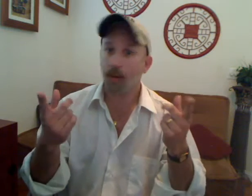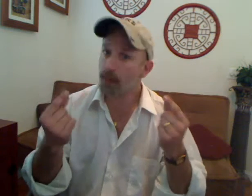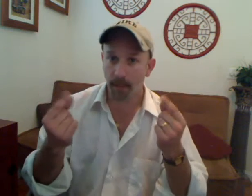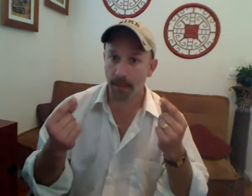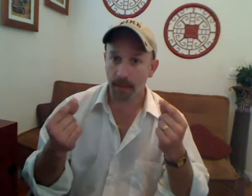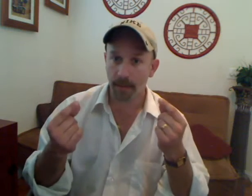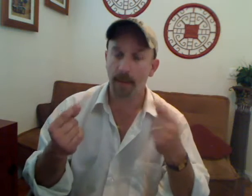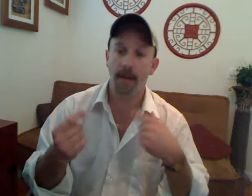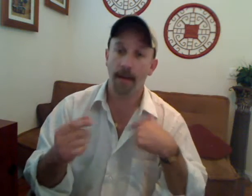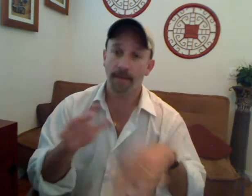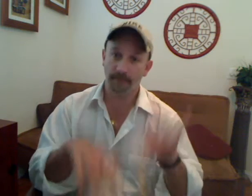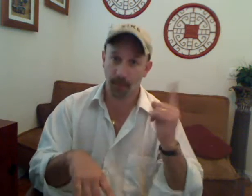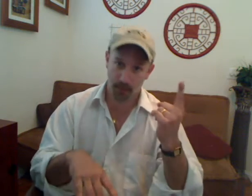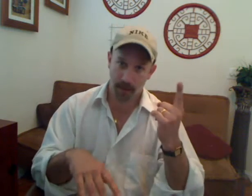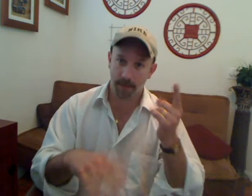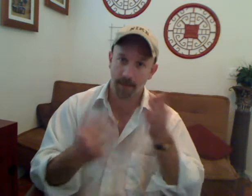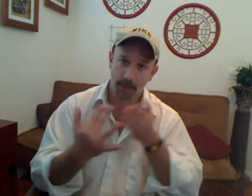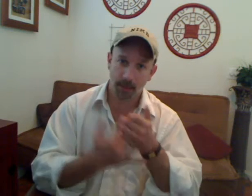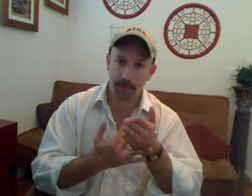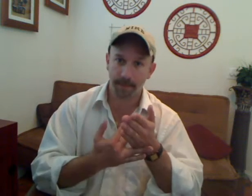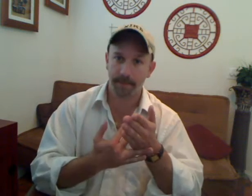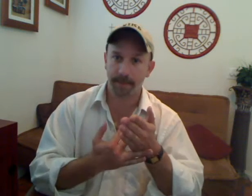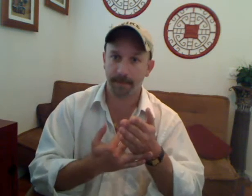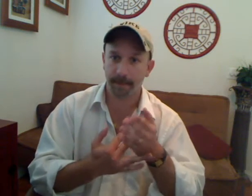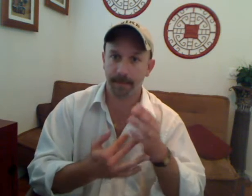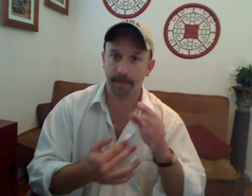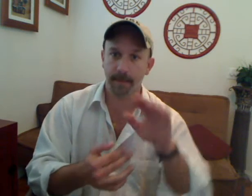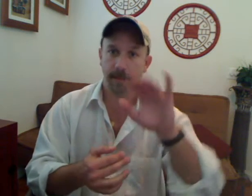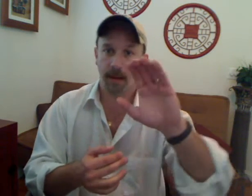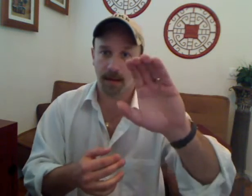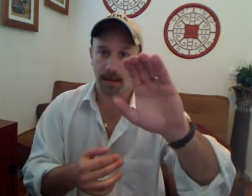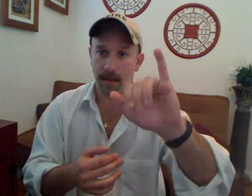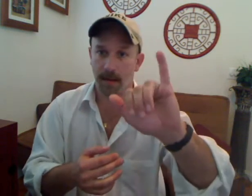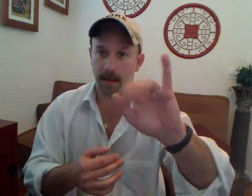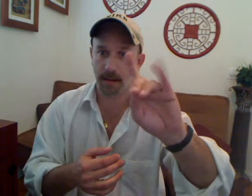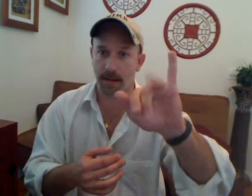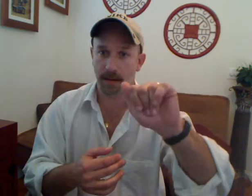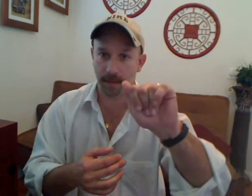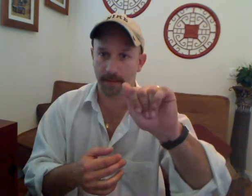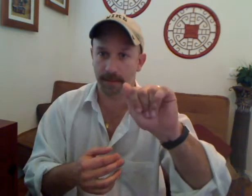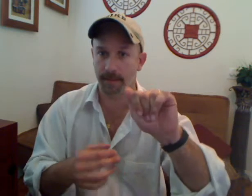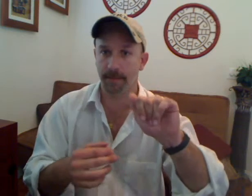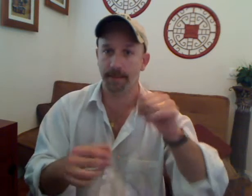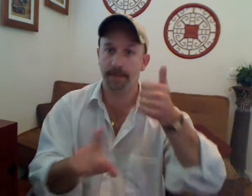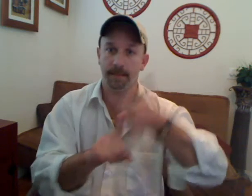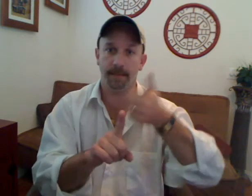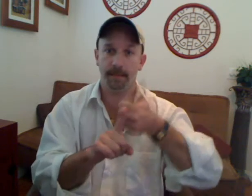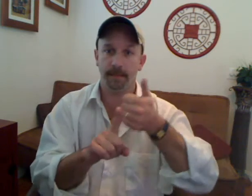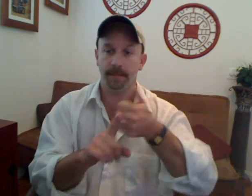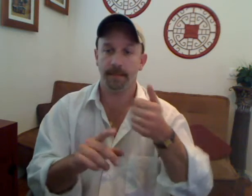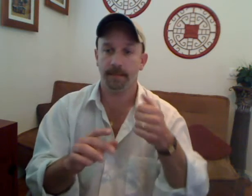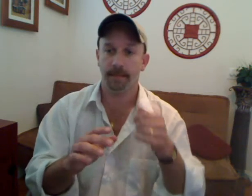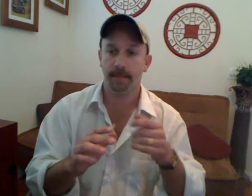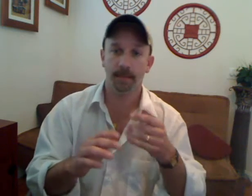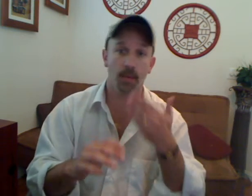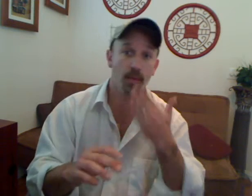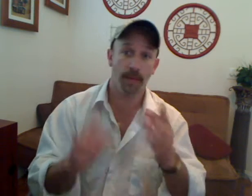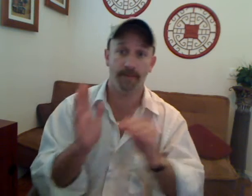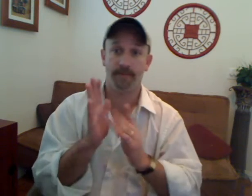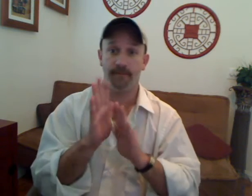Here, you can have eggs! There's no pages in it! Huh? How to clean your wings? What to